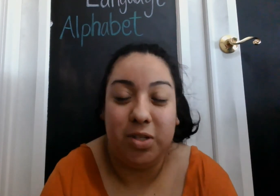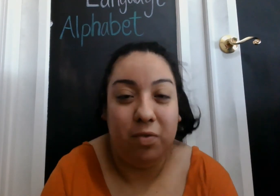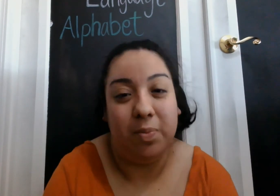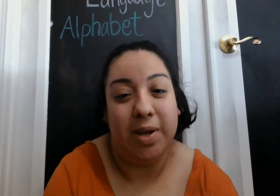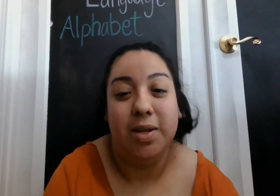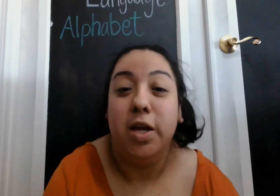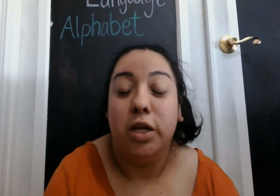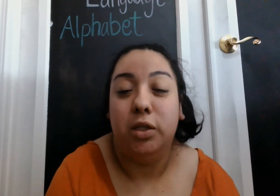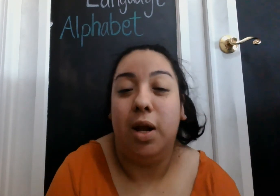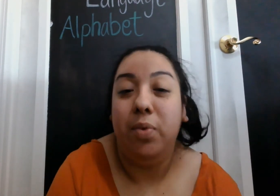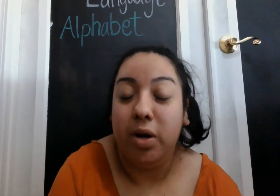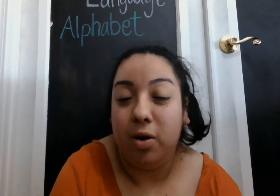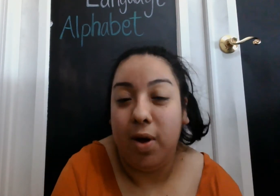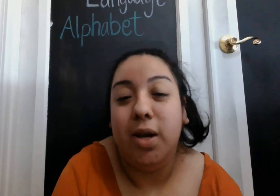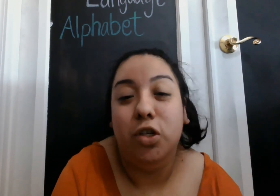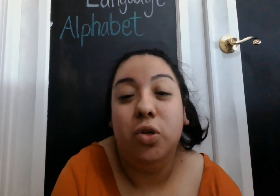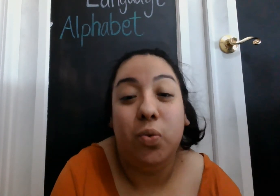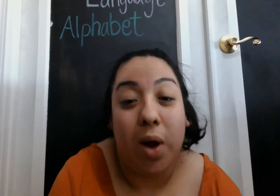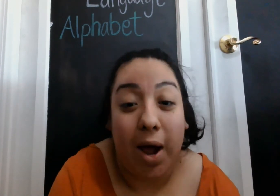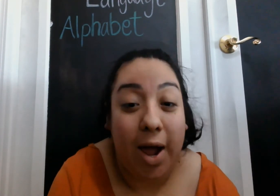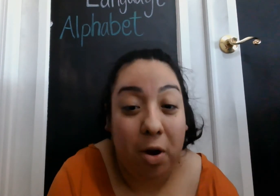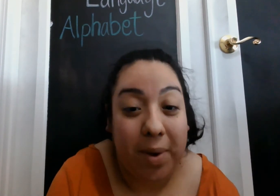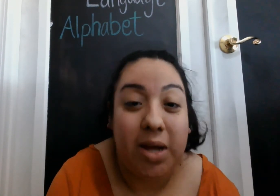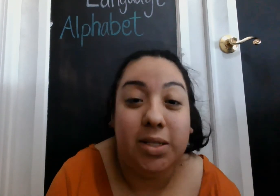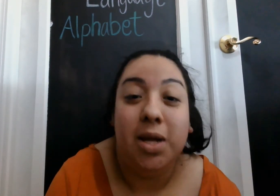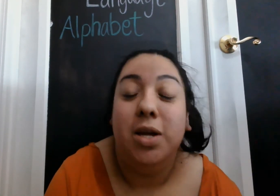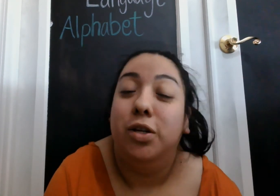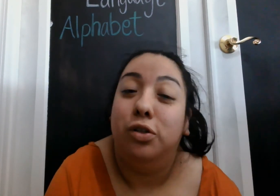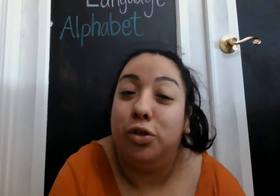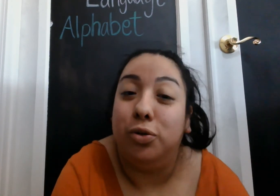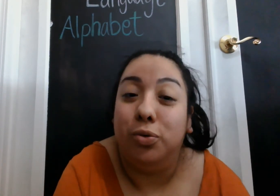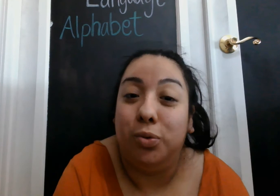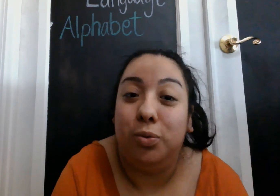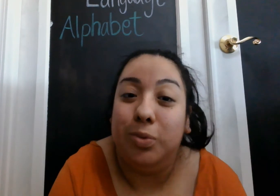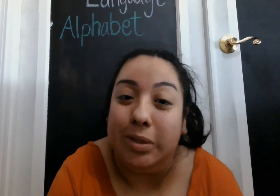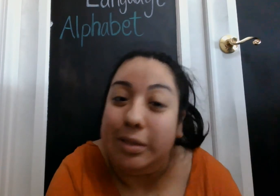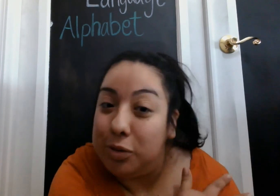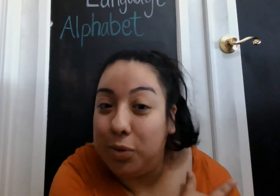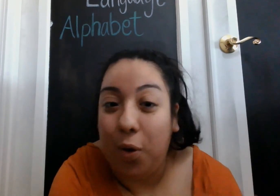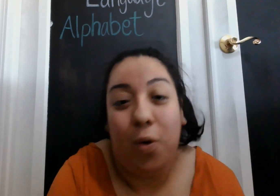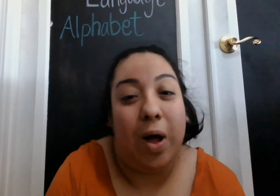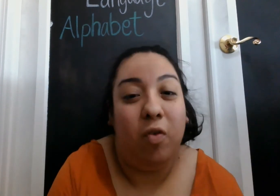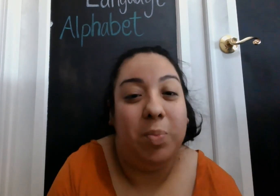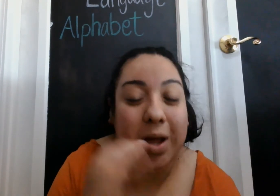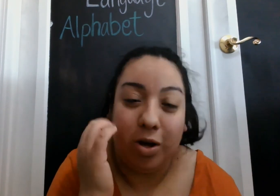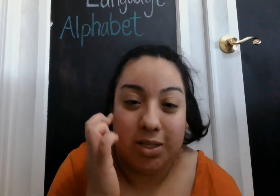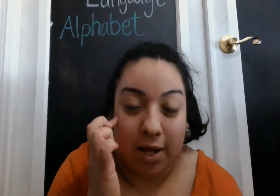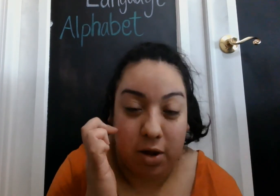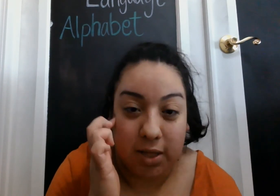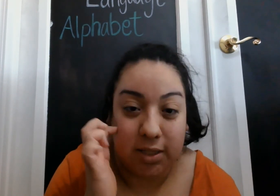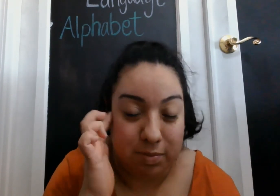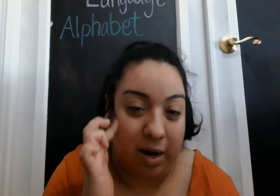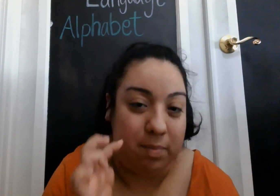alphabet. So now we're going to go ahead and try our best to do the whole alphabet all together at the same time.